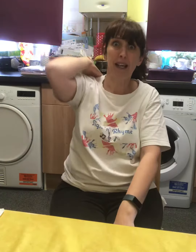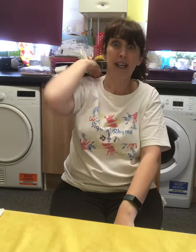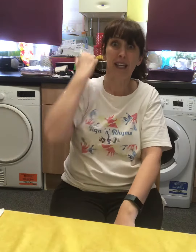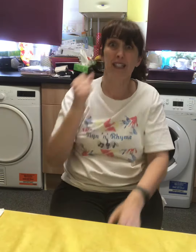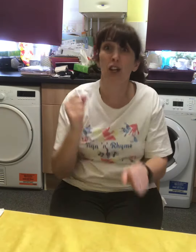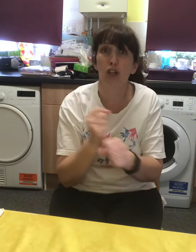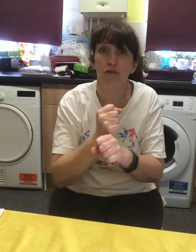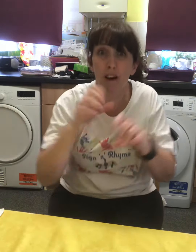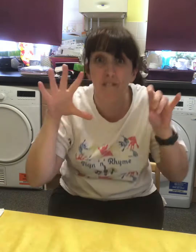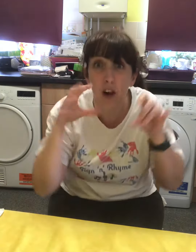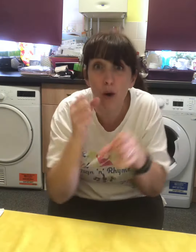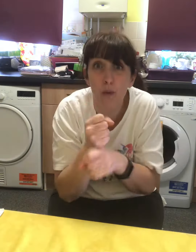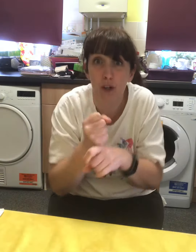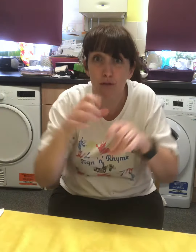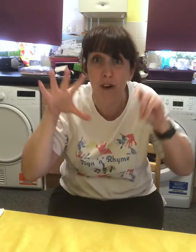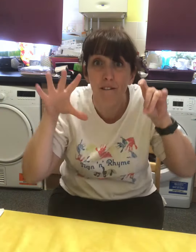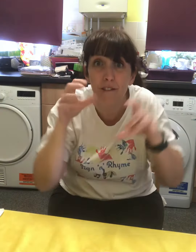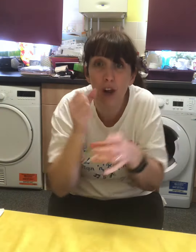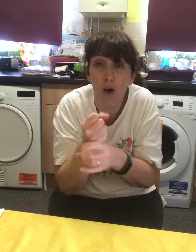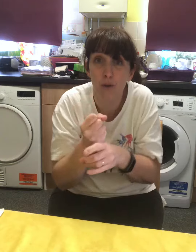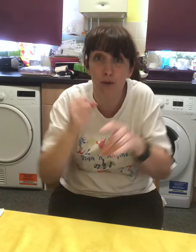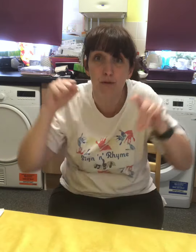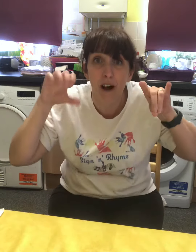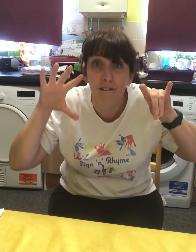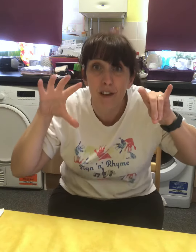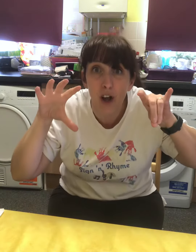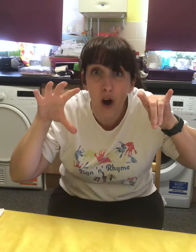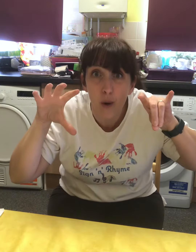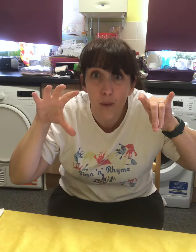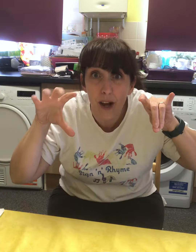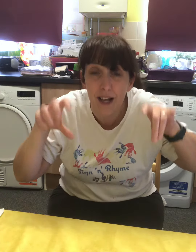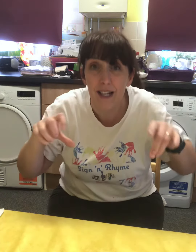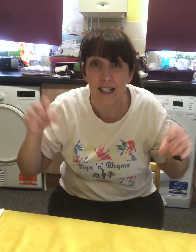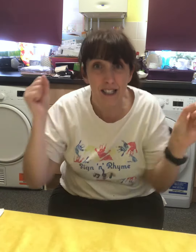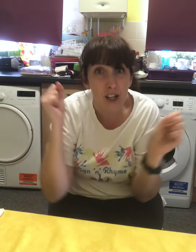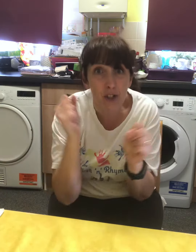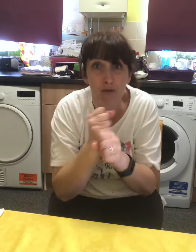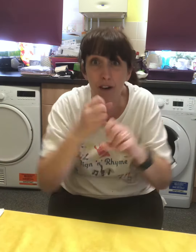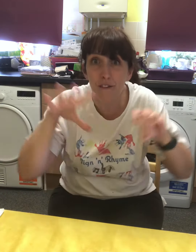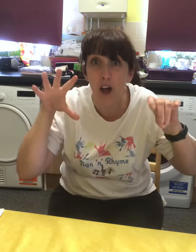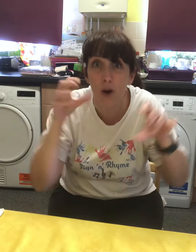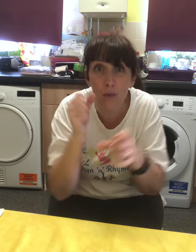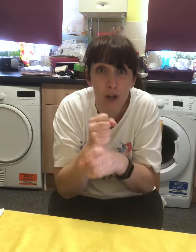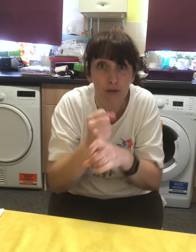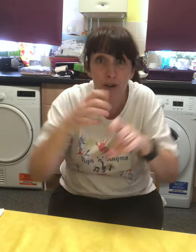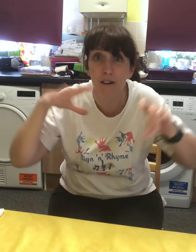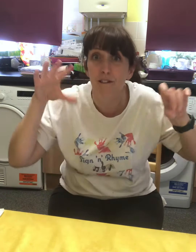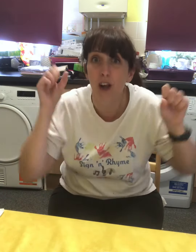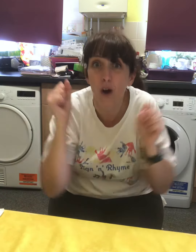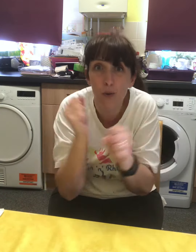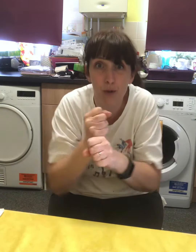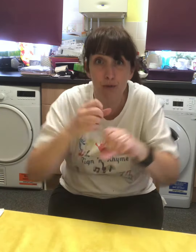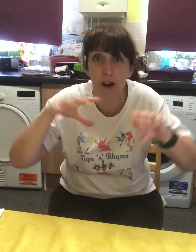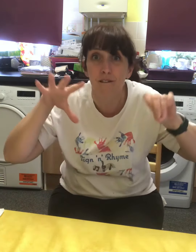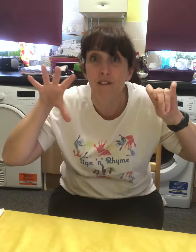He's the Gruffalo, Gruffalo, Gruffalo. He's the Gruffalo, Gruffalo, Gruffalo.